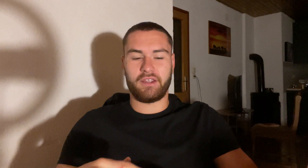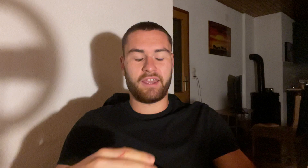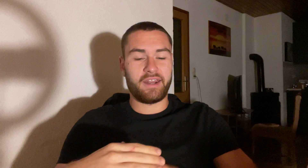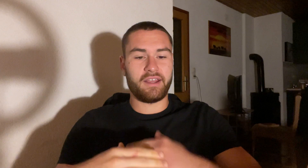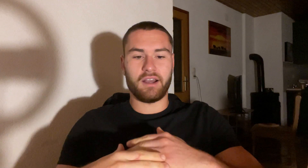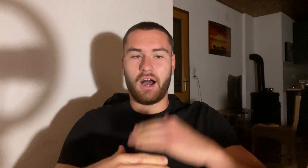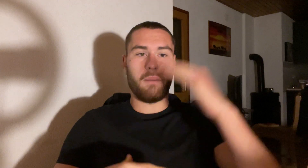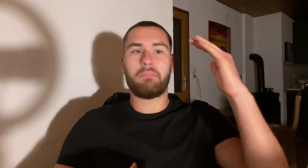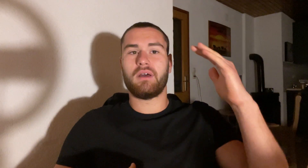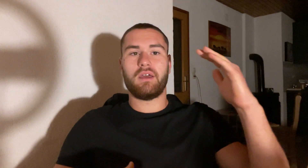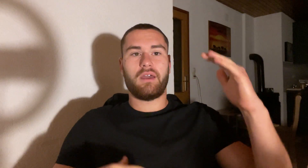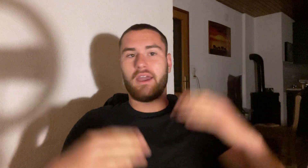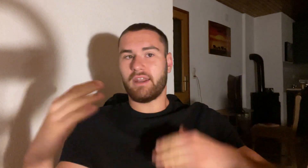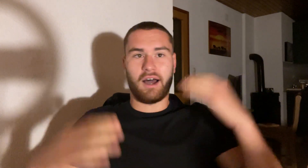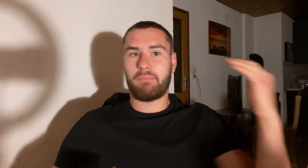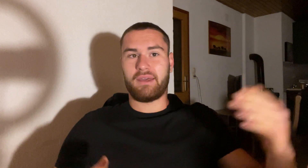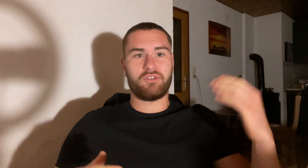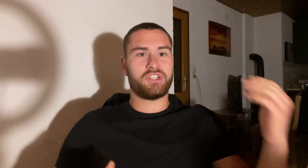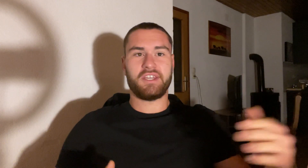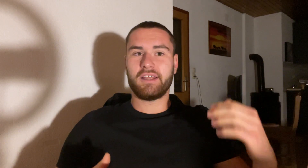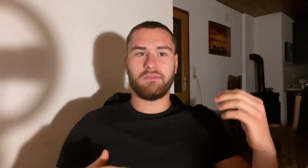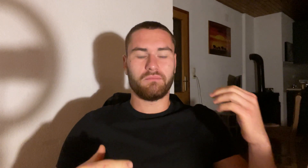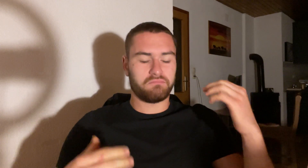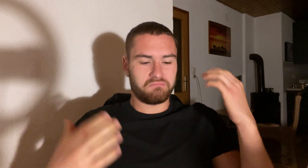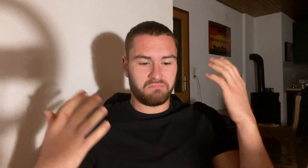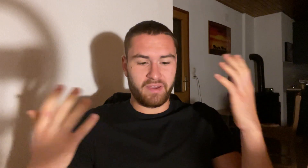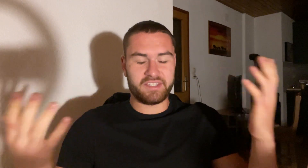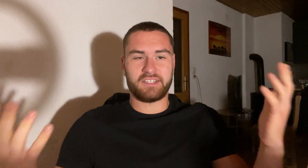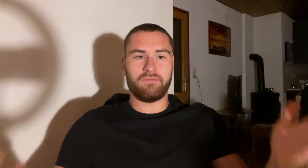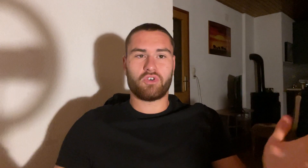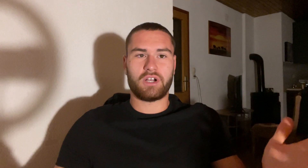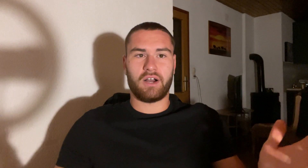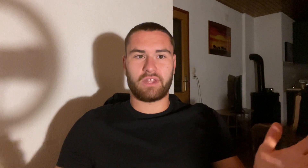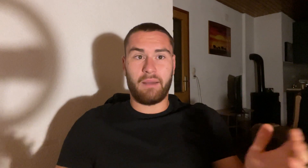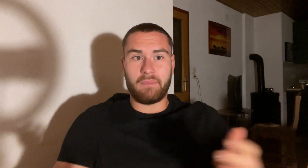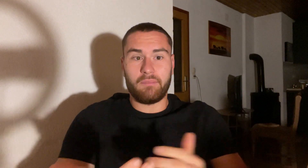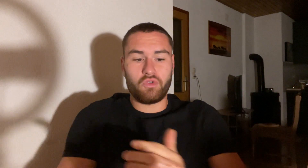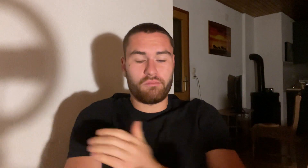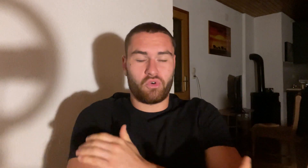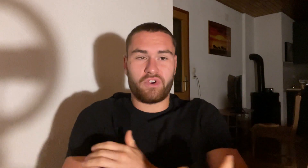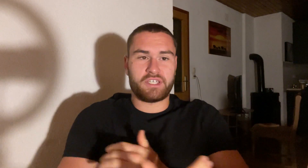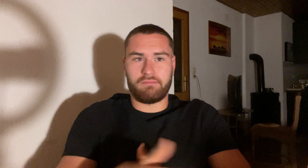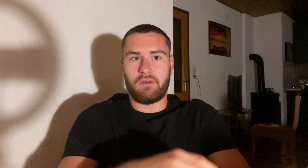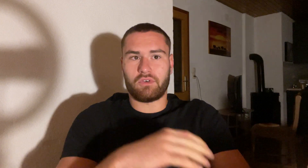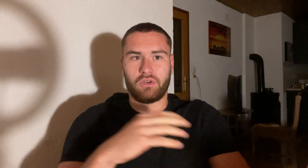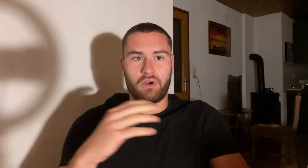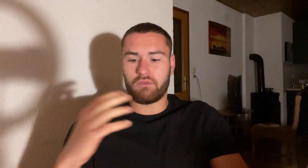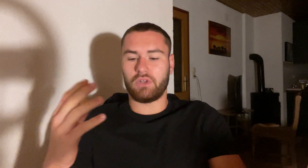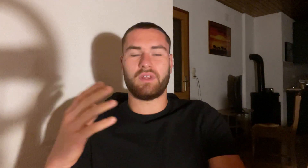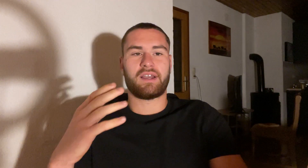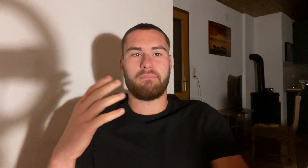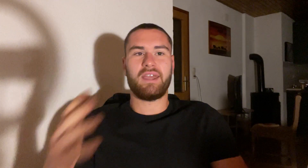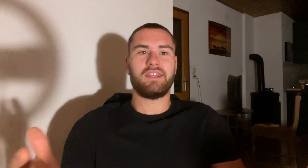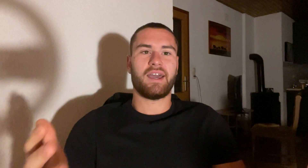getting up and up every single, basically, workout. I'm doing progressive overload like a maniac.